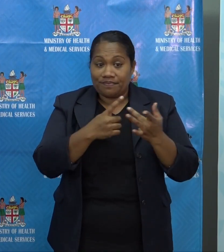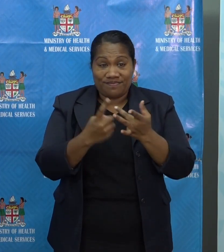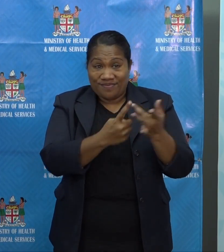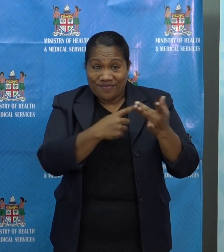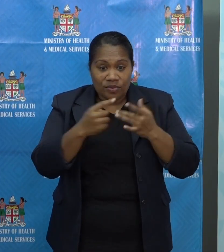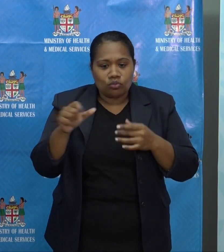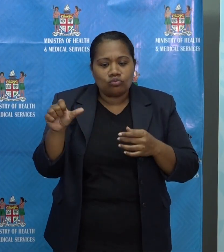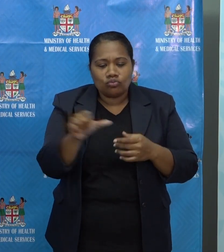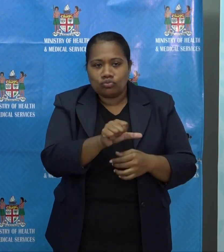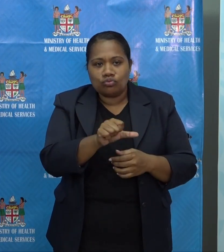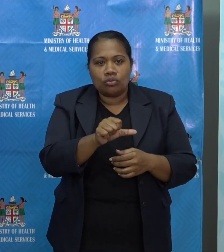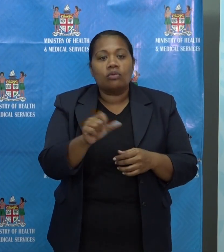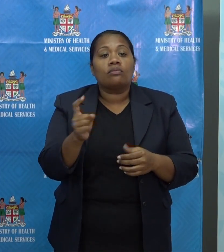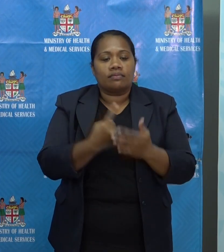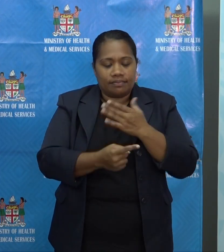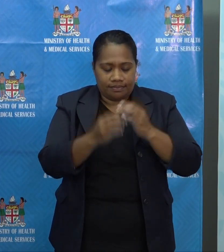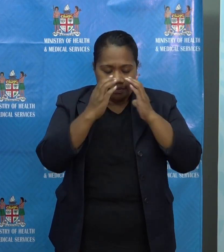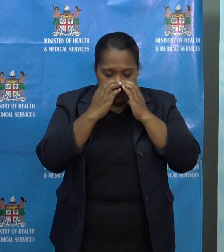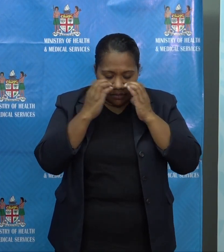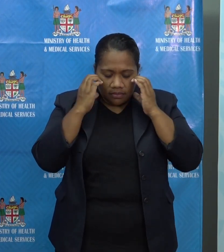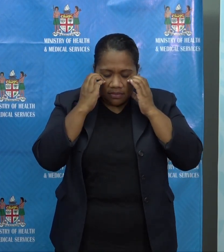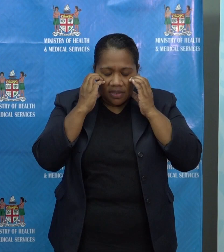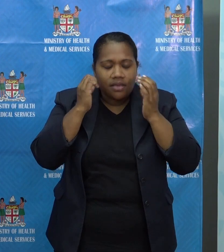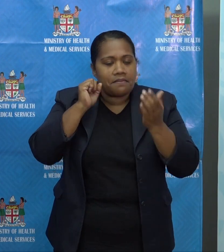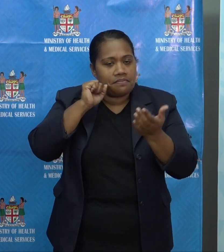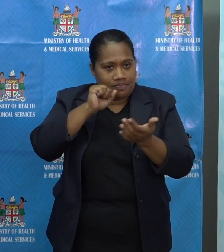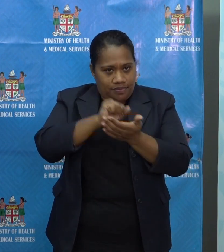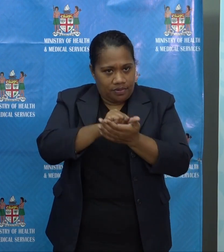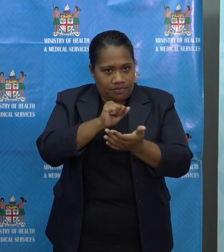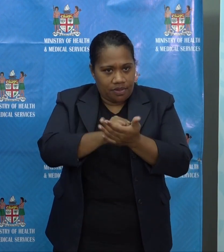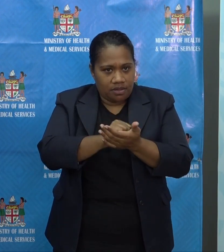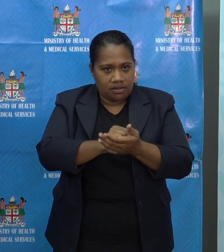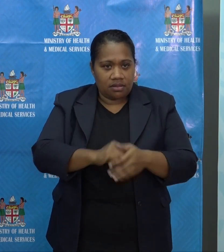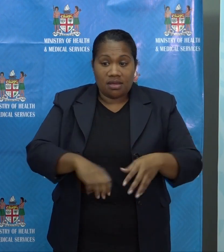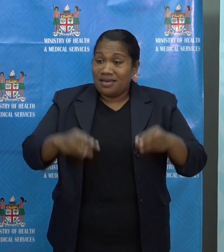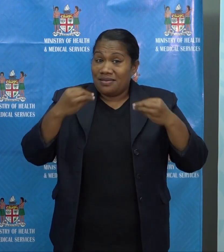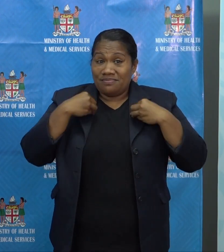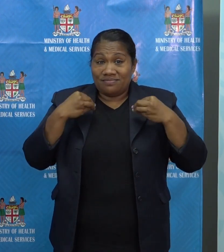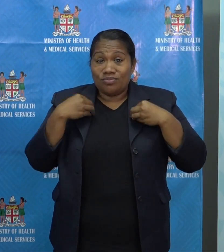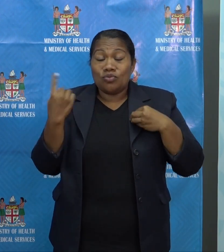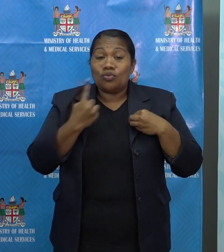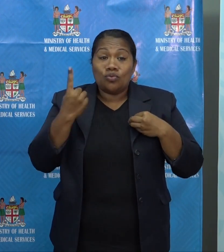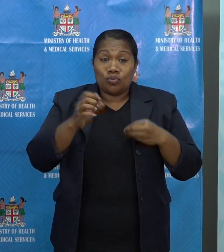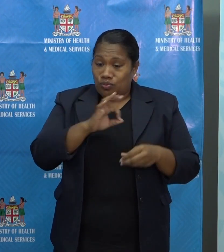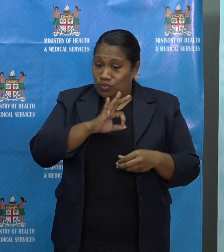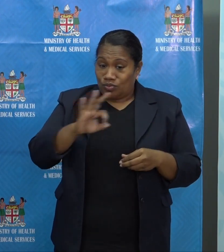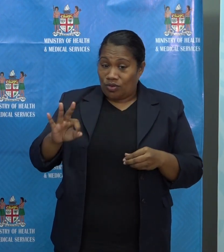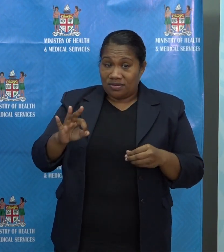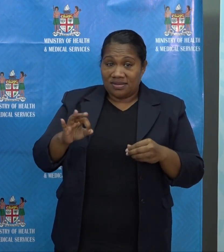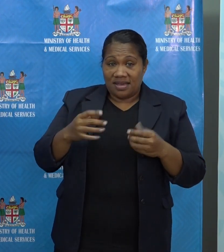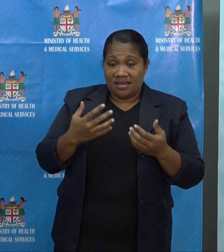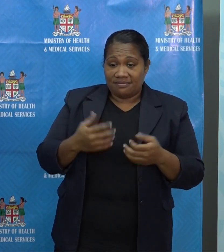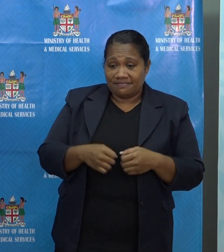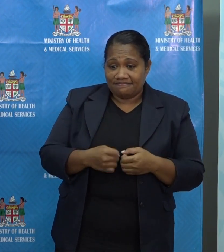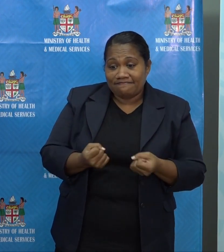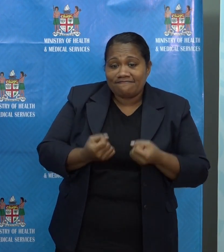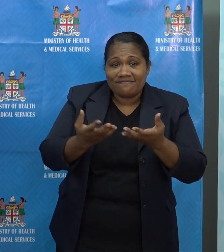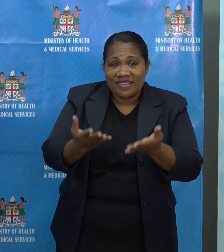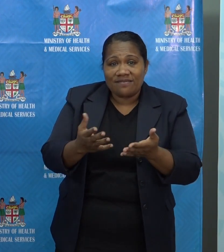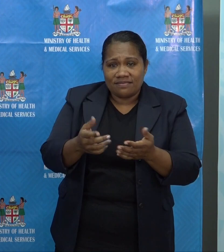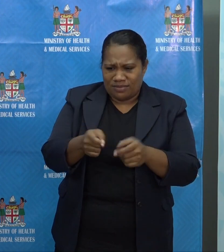The same restrictions apply here. We will shut down businesses that are not enforcing mask wearing for customers and employees.